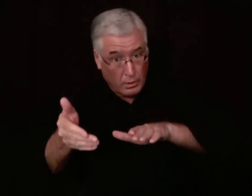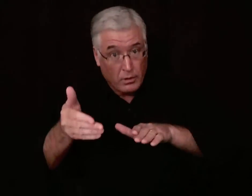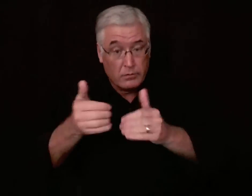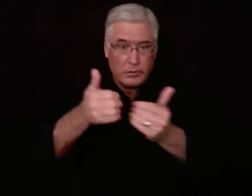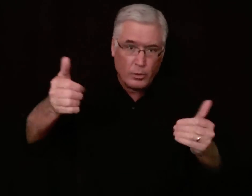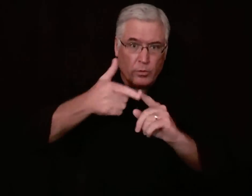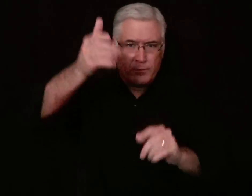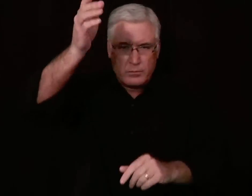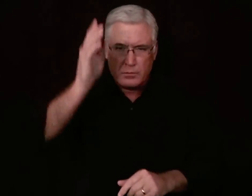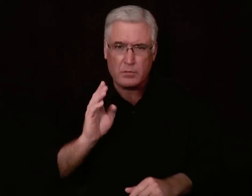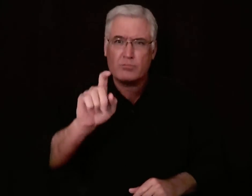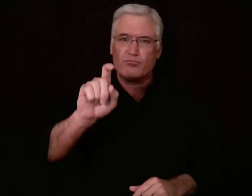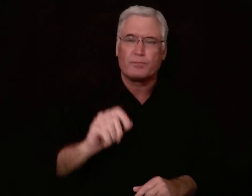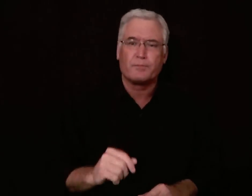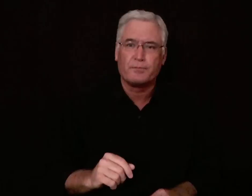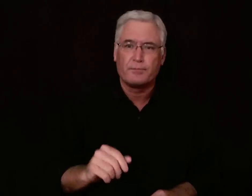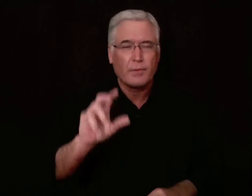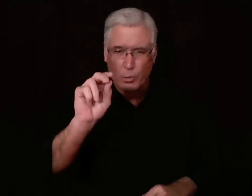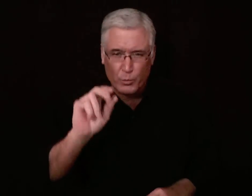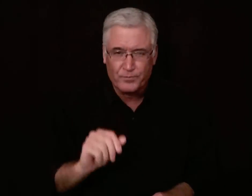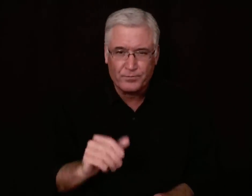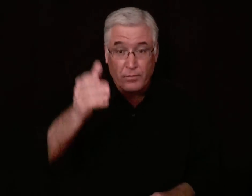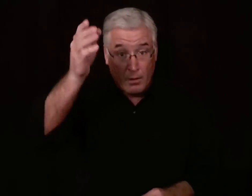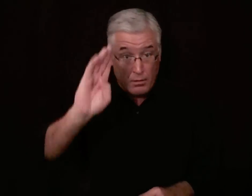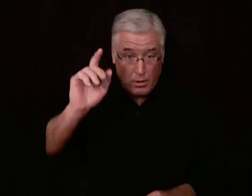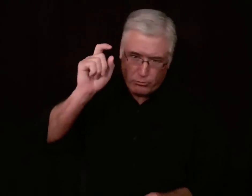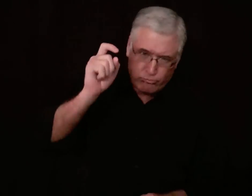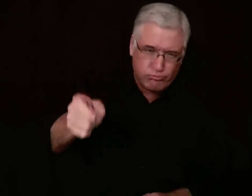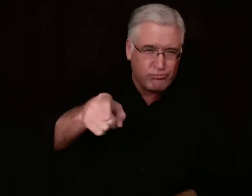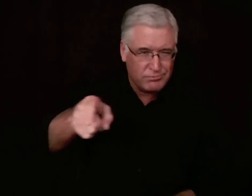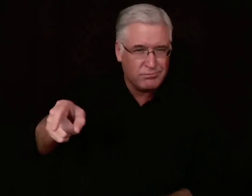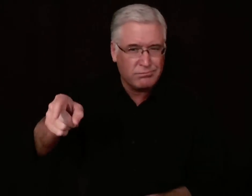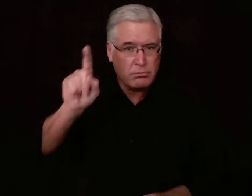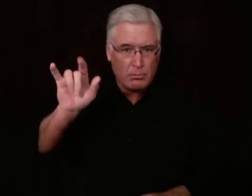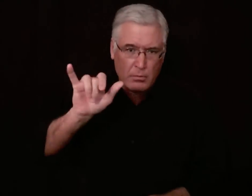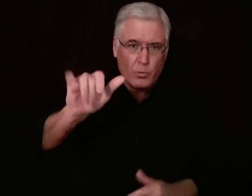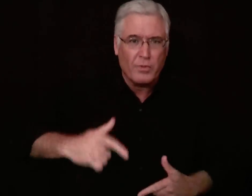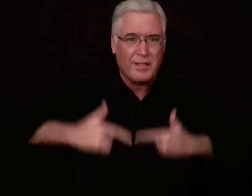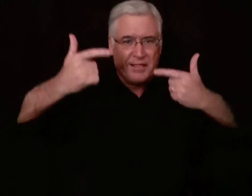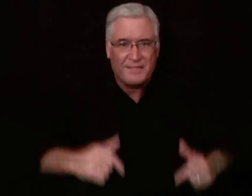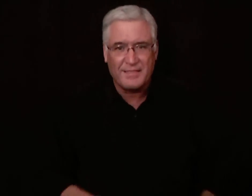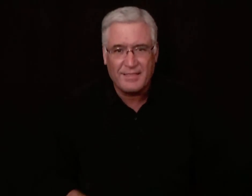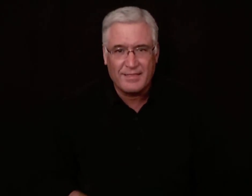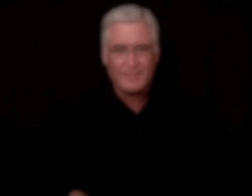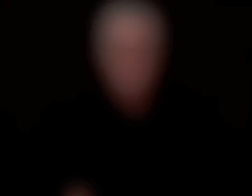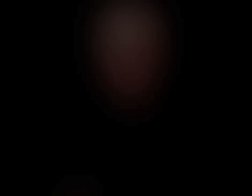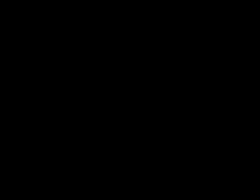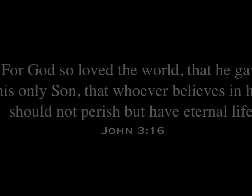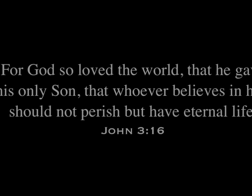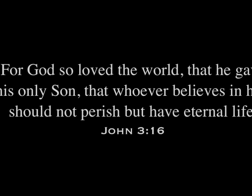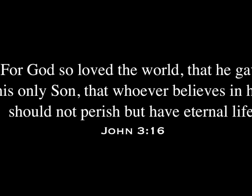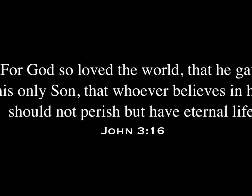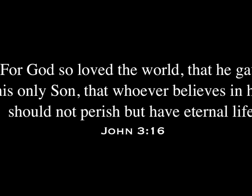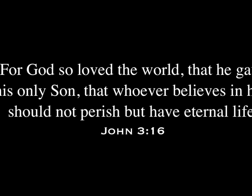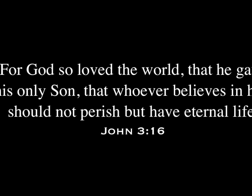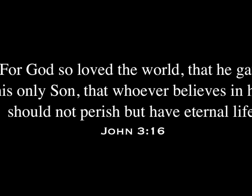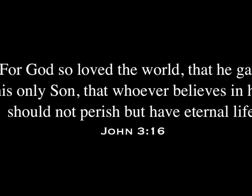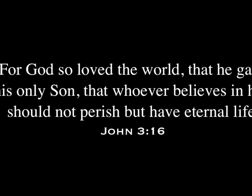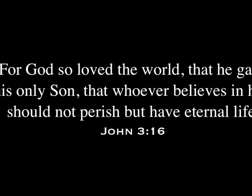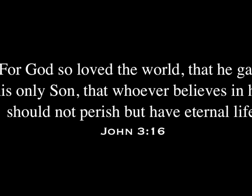Will they die separated from God? No. God has given them eternal life. For God so loved